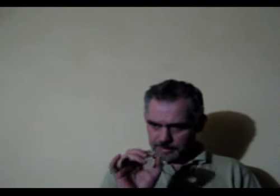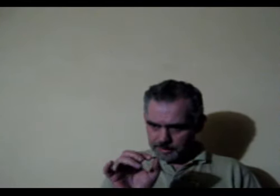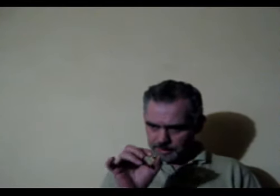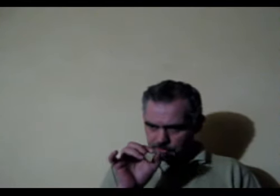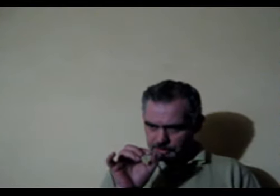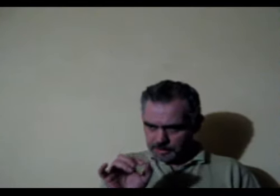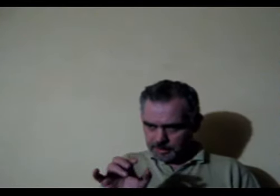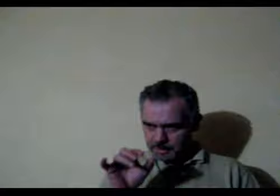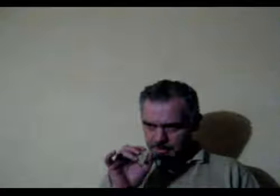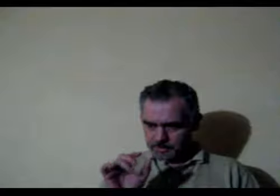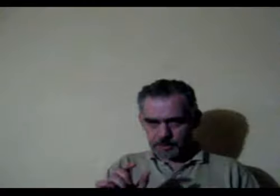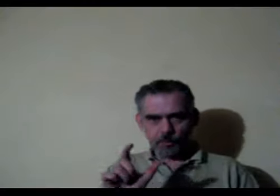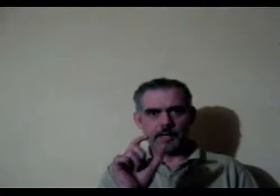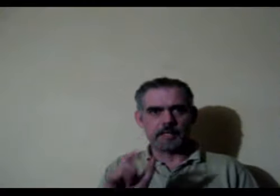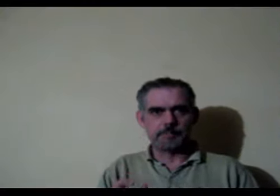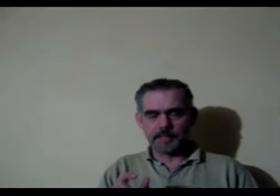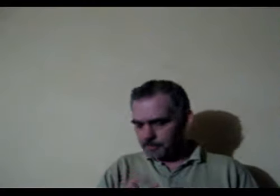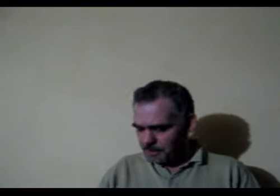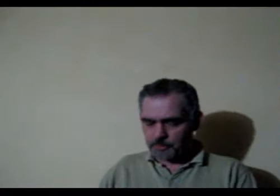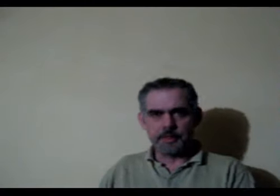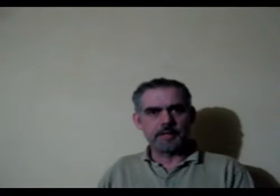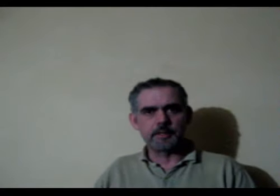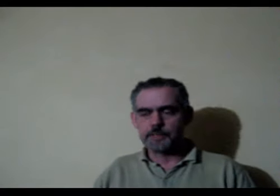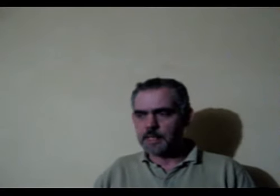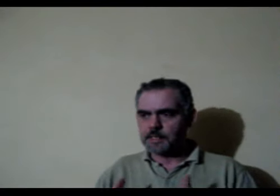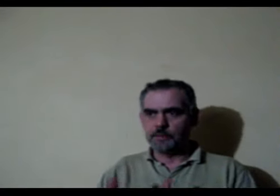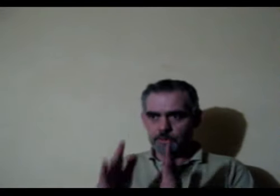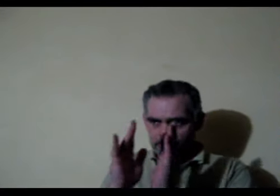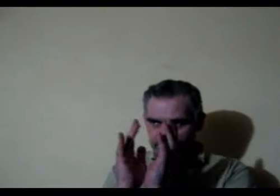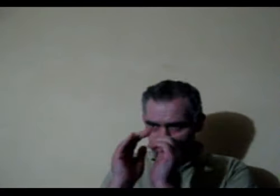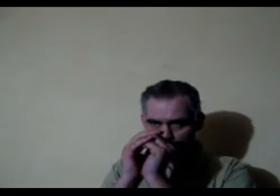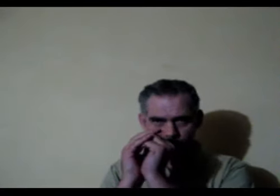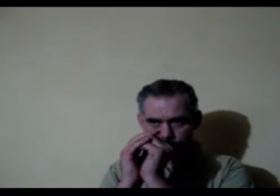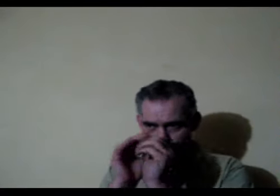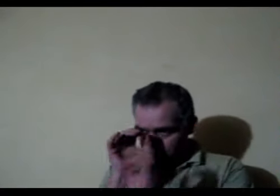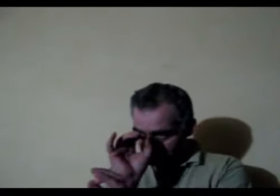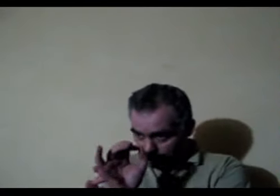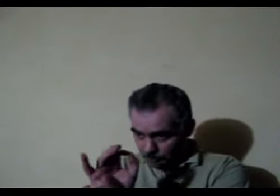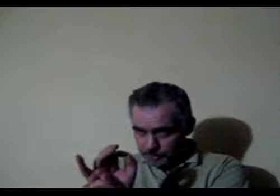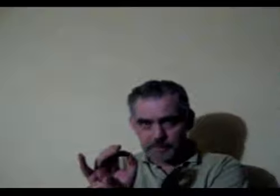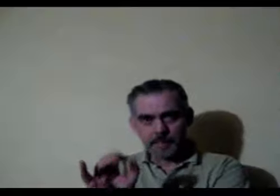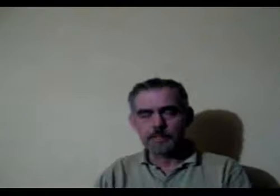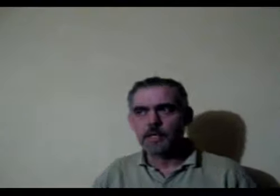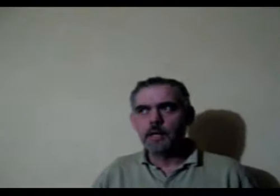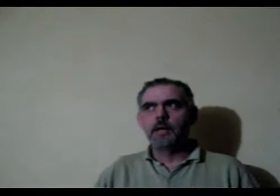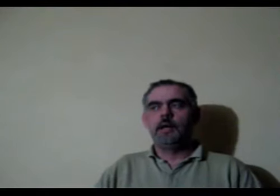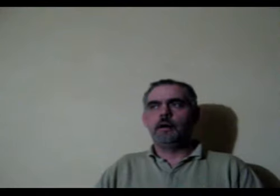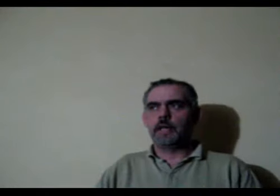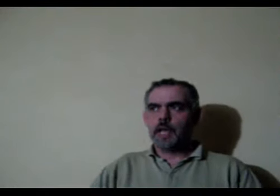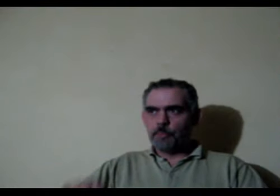interested in the smaller aspects i mean this is what the article says you look at the small picture you look at small details ok